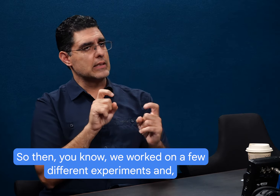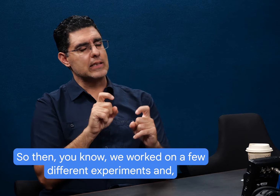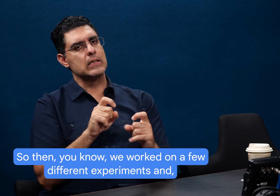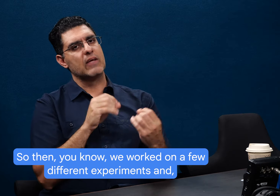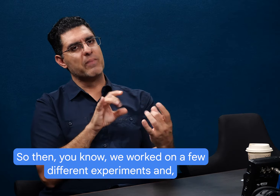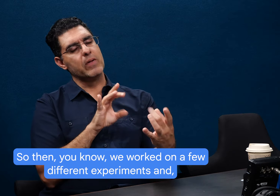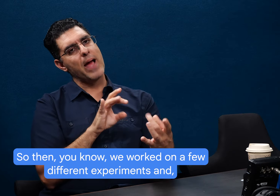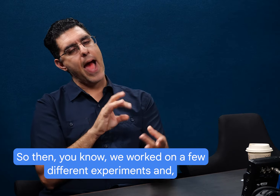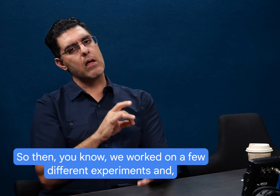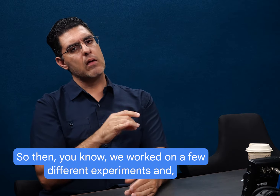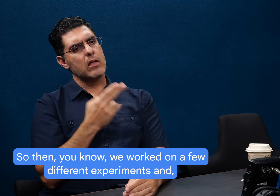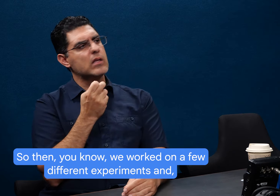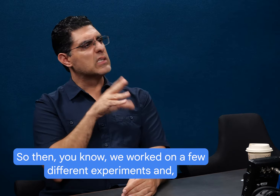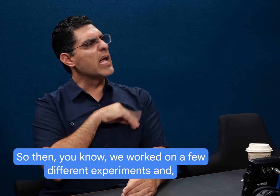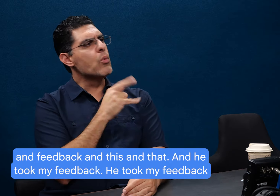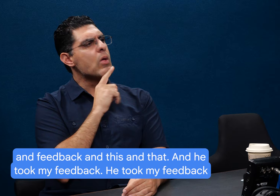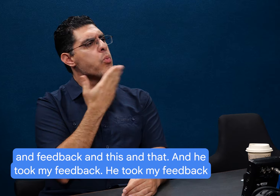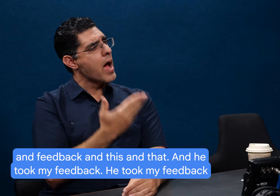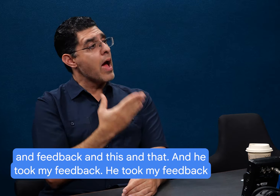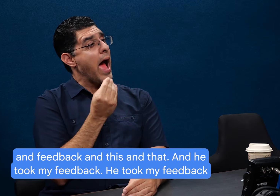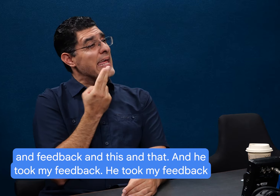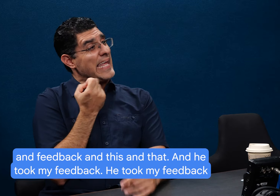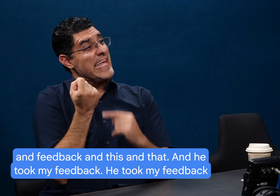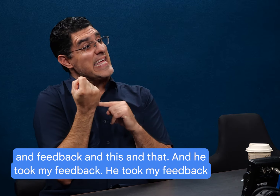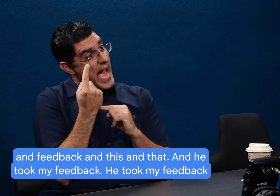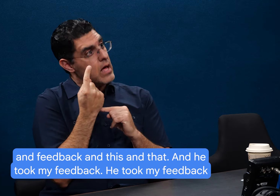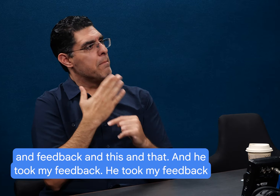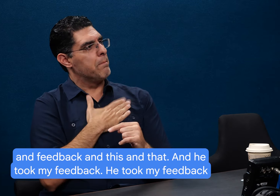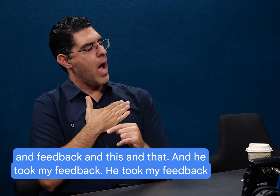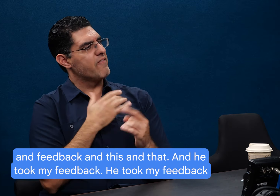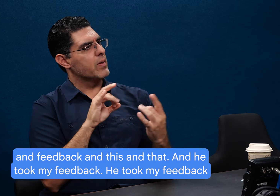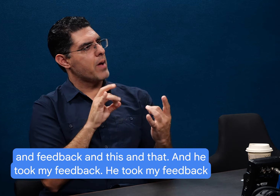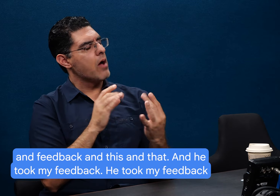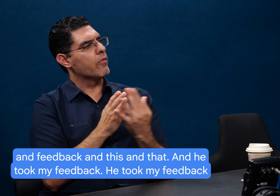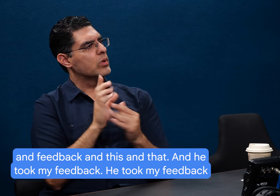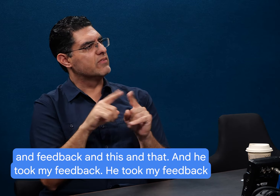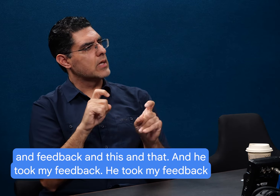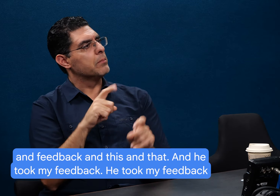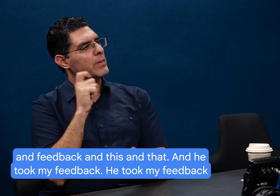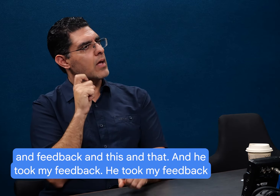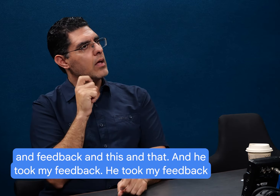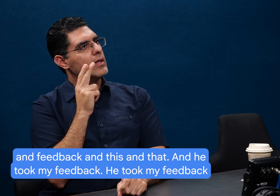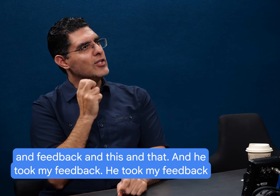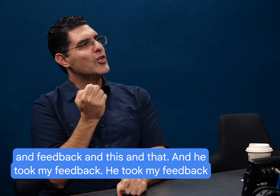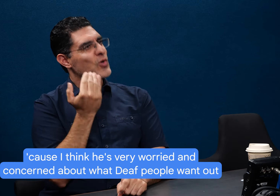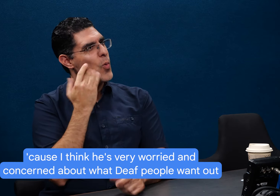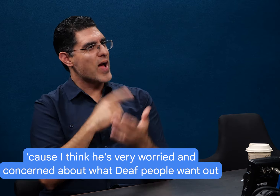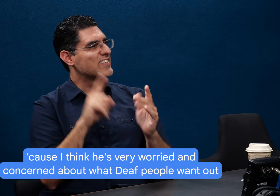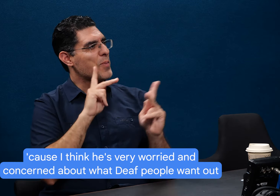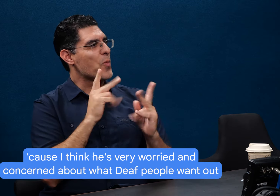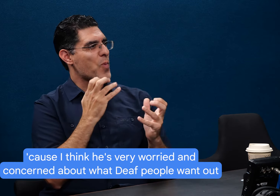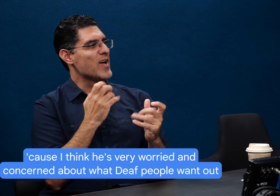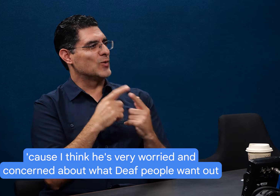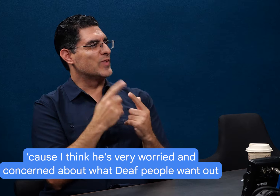experiments and feedback and this and that. And he took my feedback. He took my feedback because I think